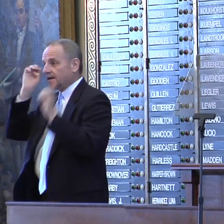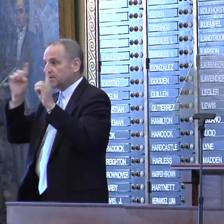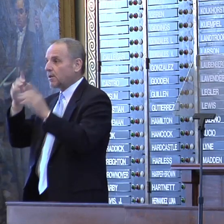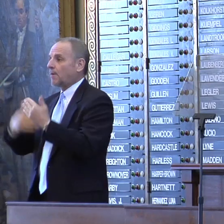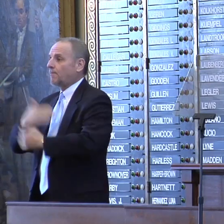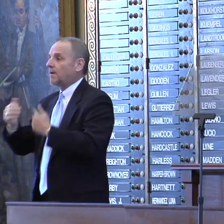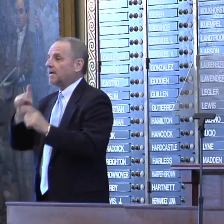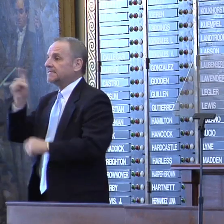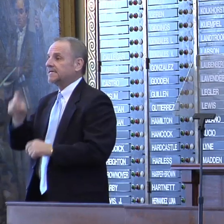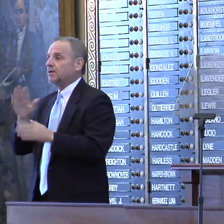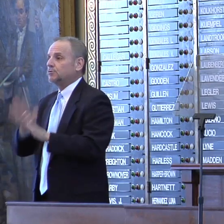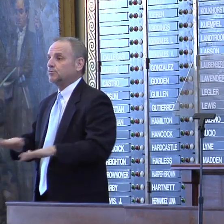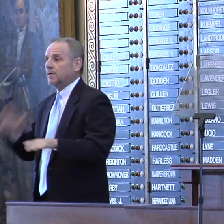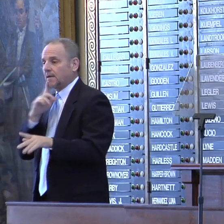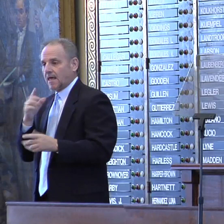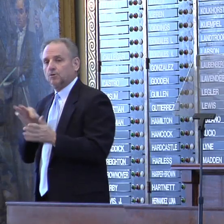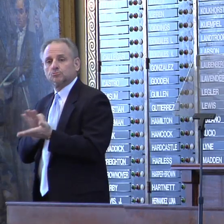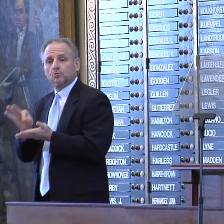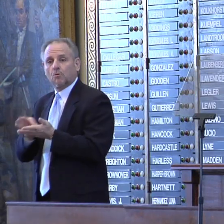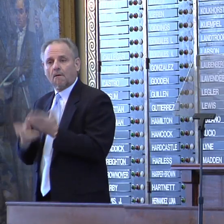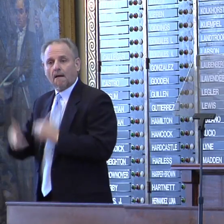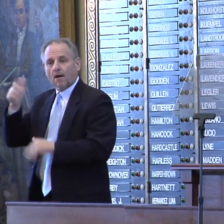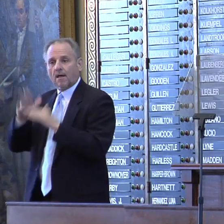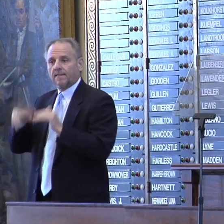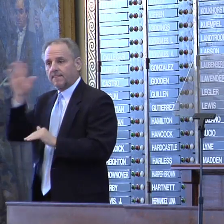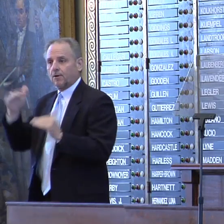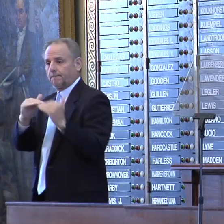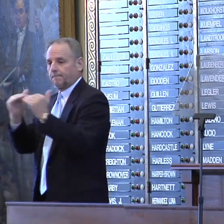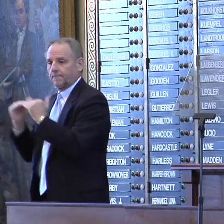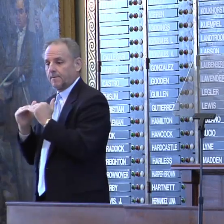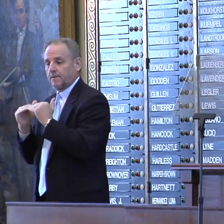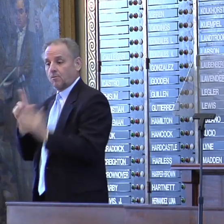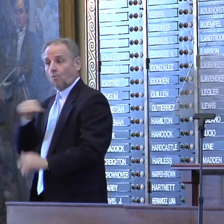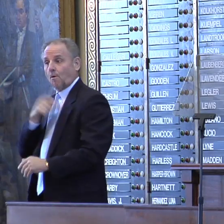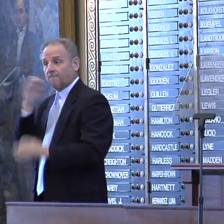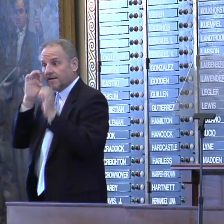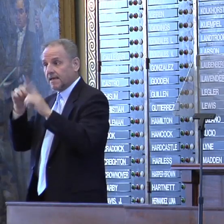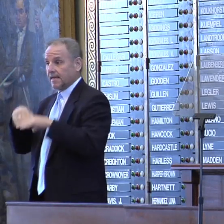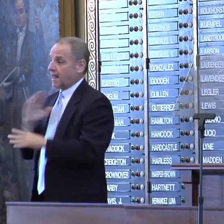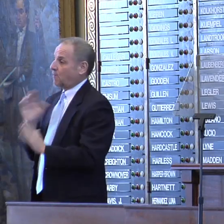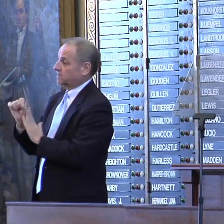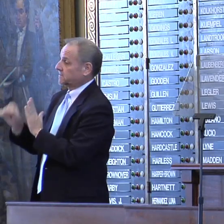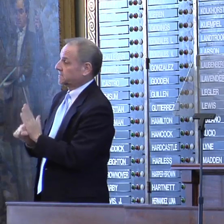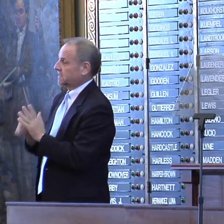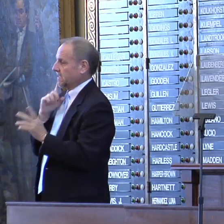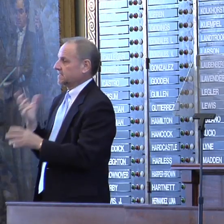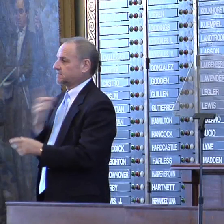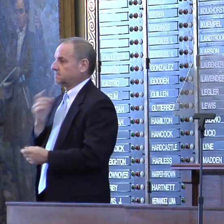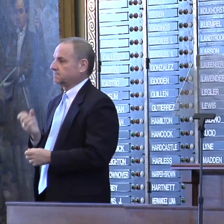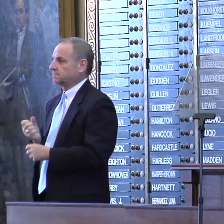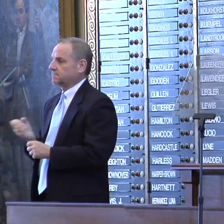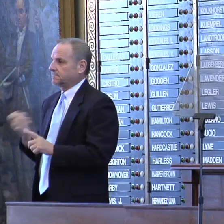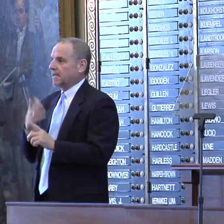Texas children scored significantly higher than their peers. The quality of education in our state is getting better